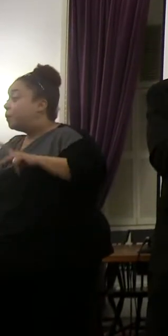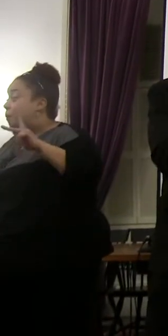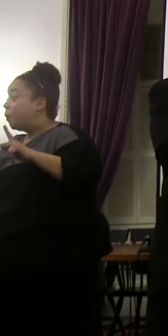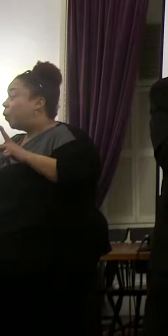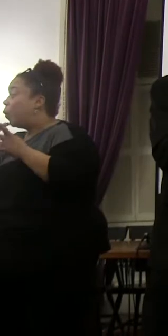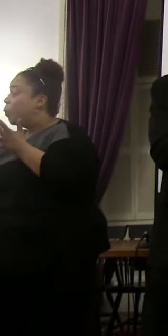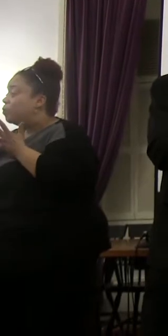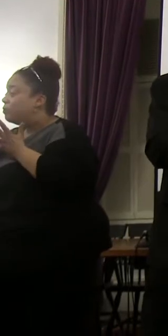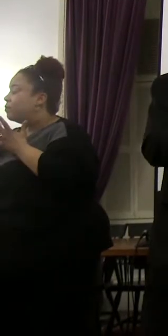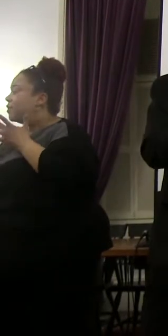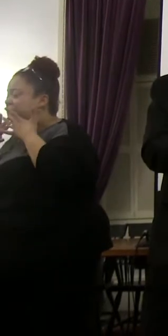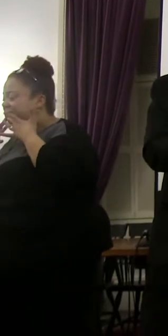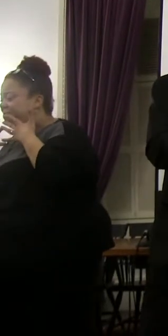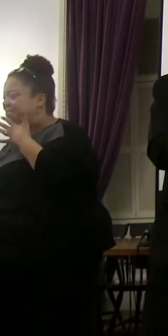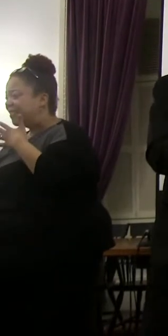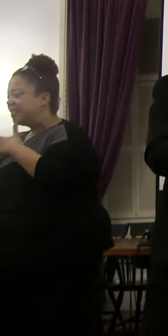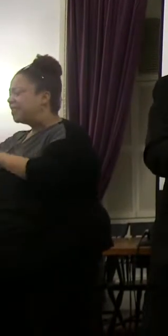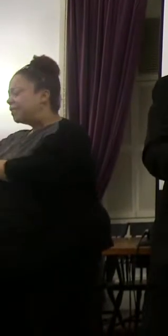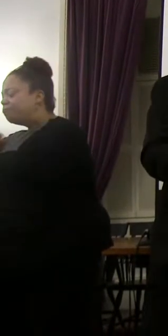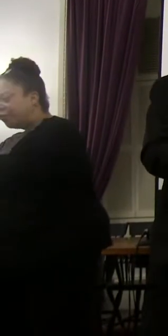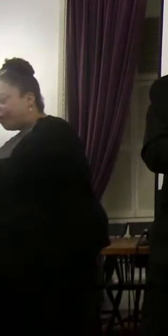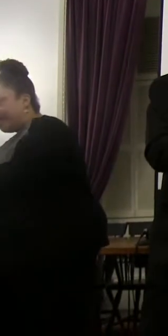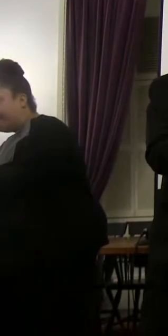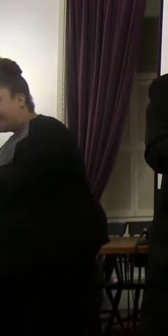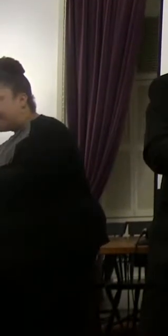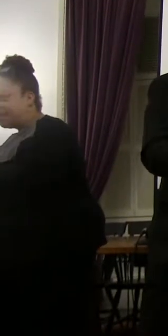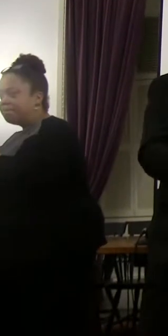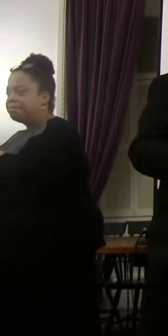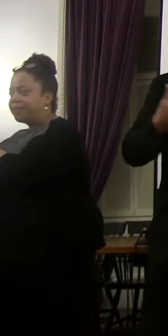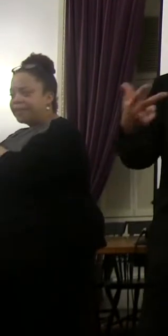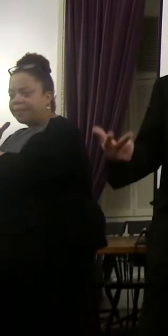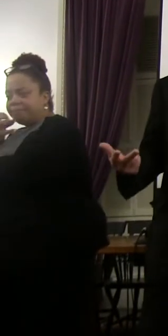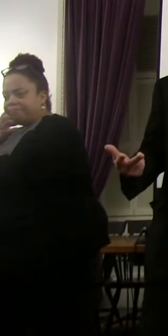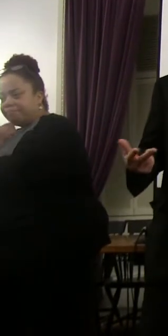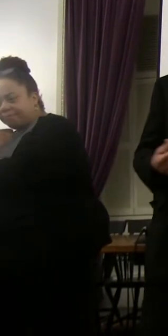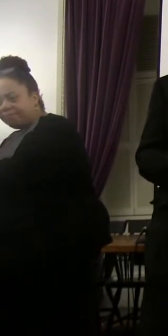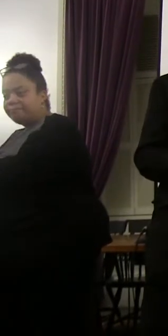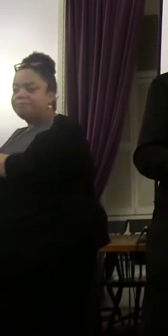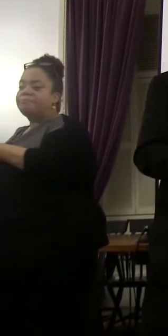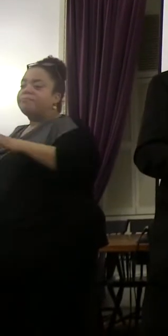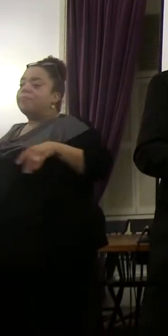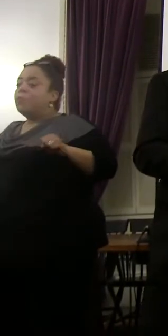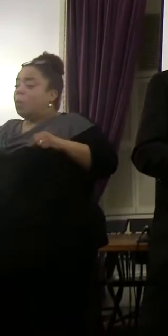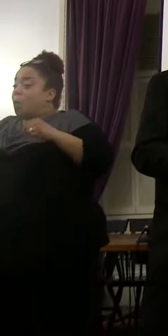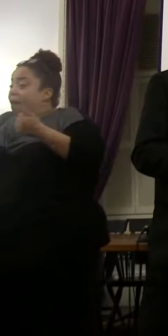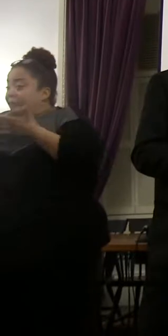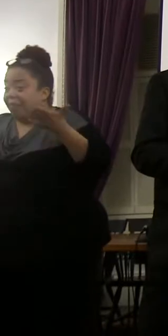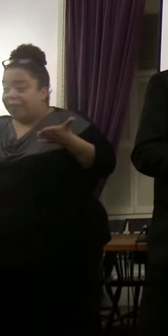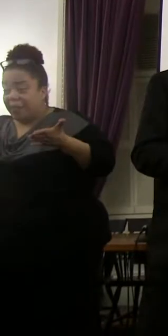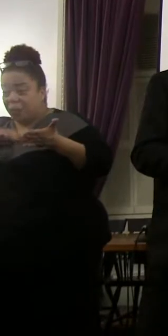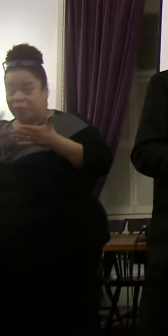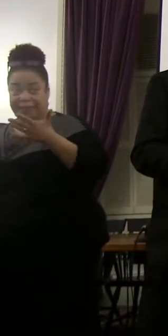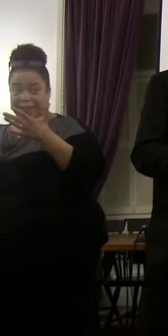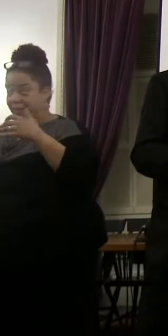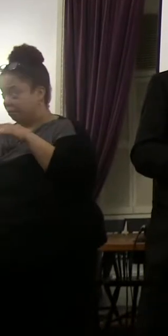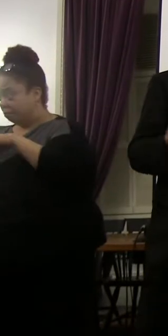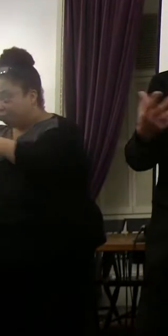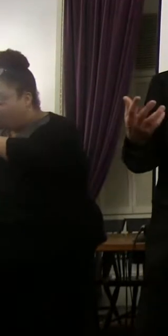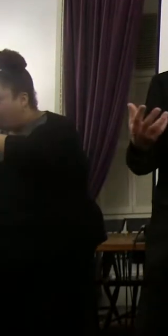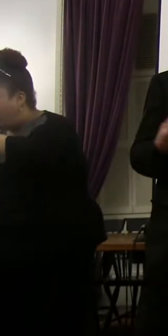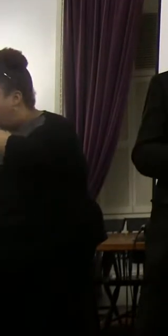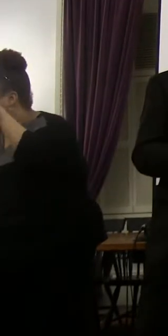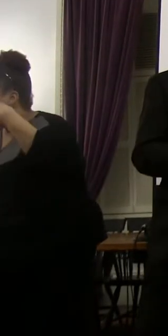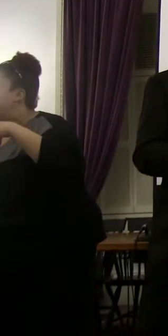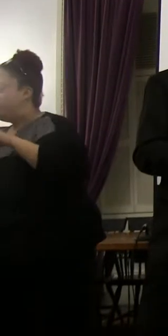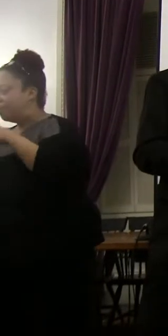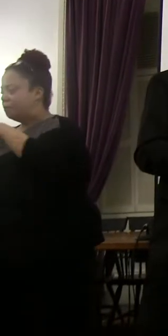Does it accomplish. At least one out of three. Hopefully two out of three. We are three out of three. And I think that. That we. So